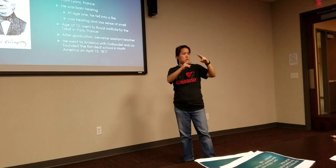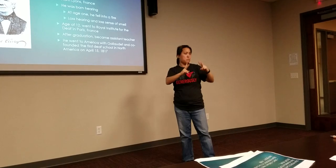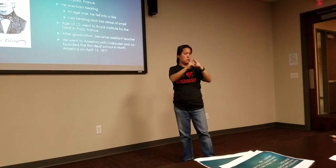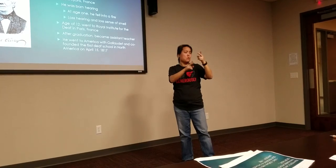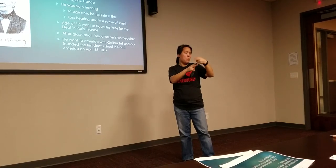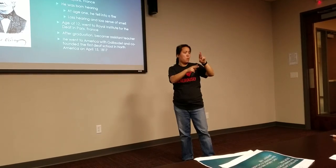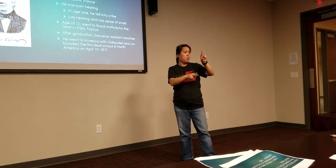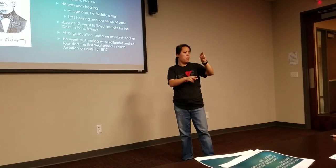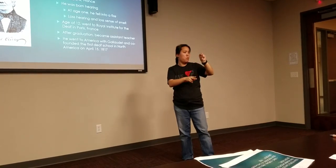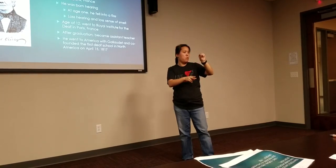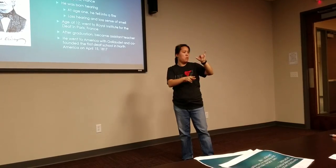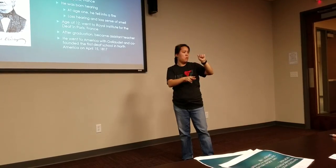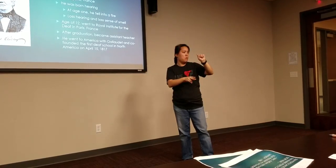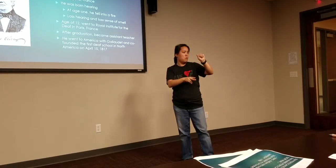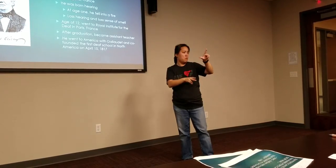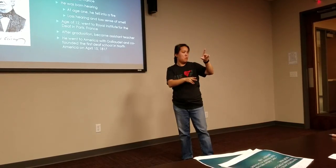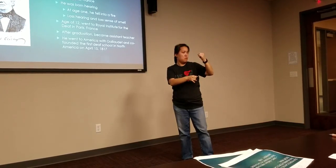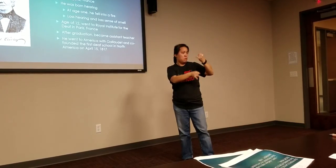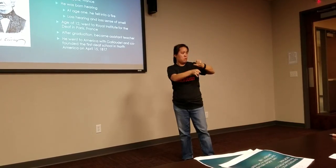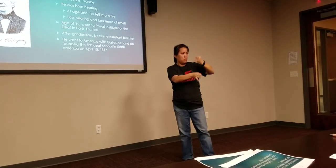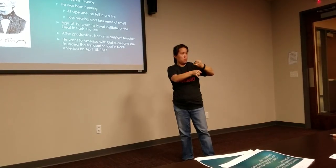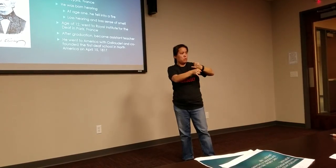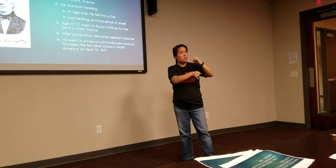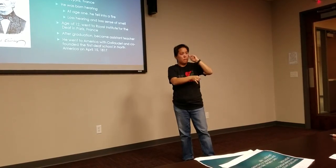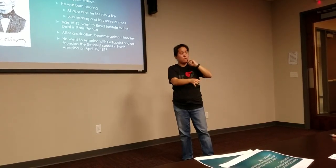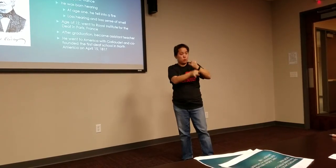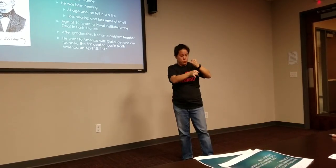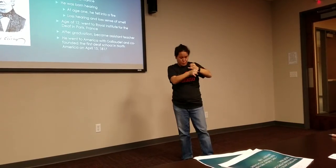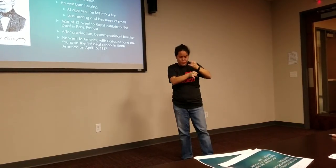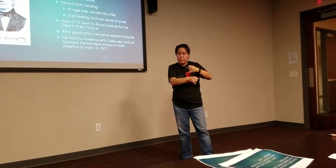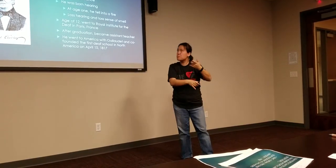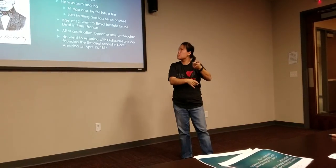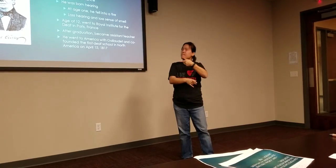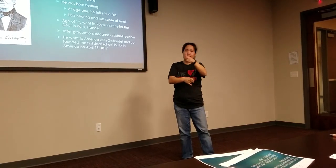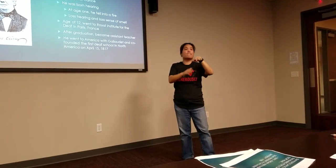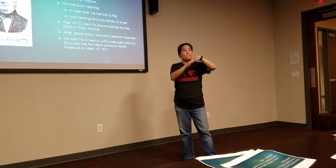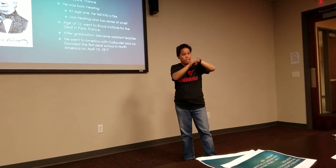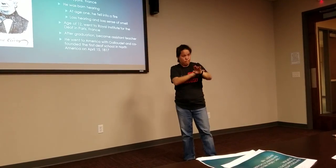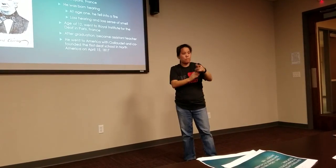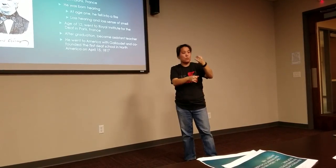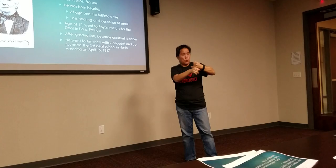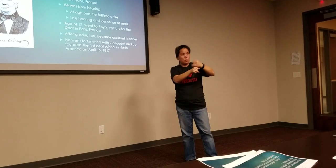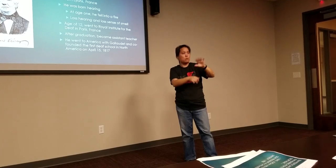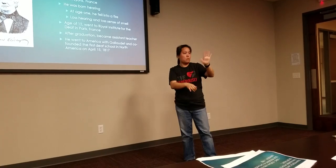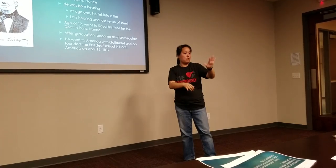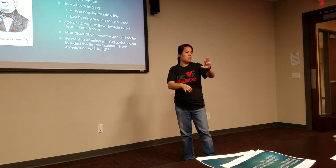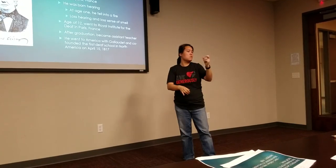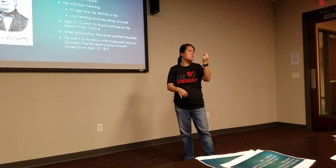They eventually sent him, his family sent him to the Royal Institute in Paris, the Royal Institute for the Deaf in Paris,